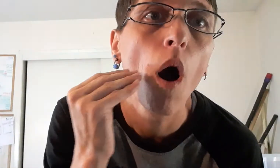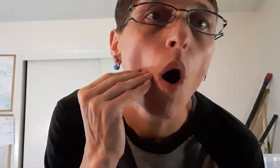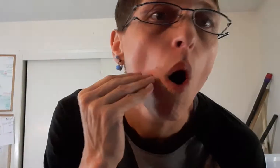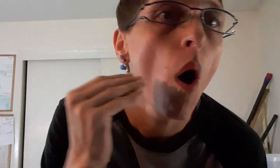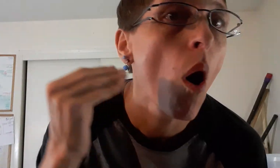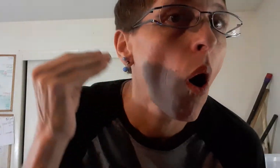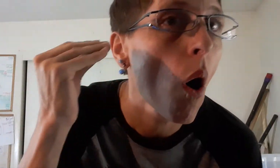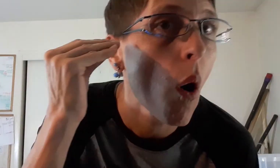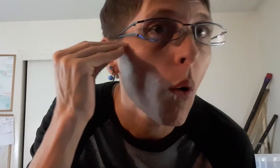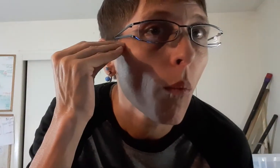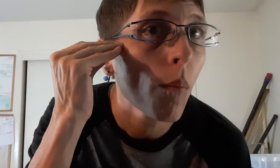Home.